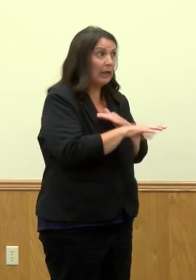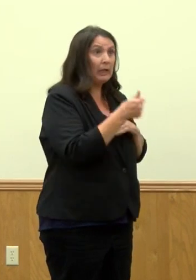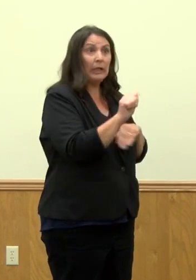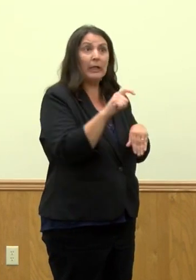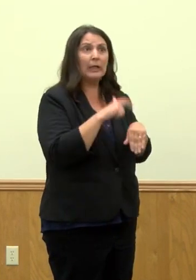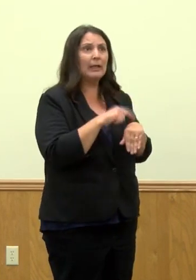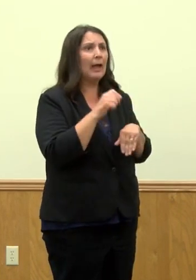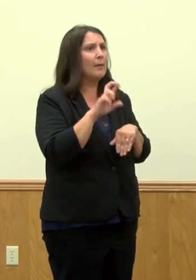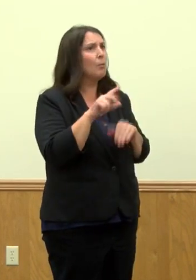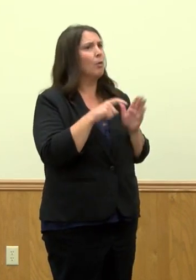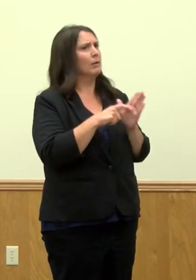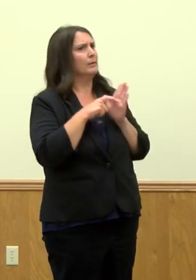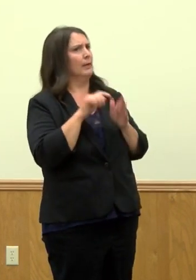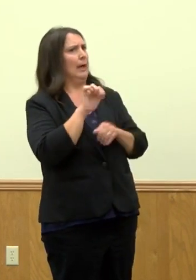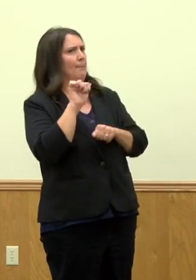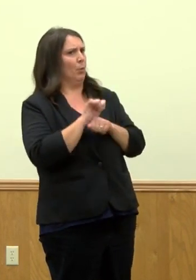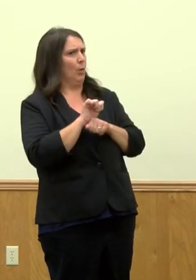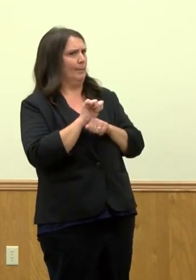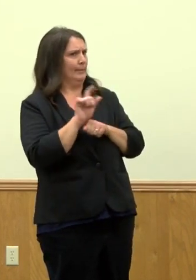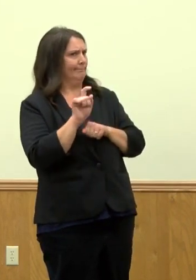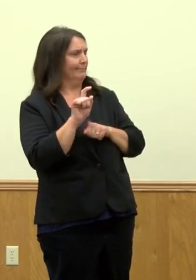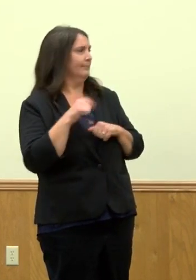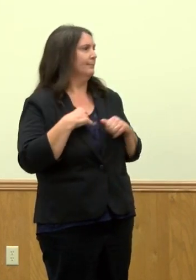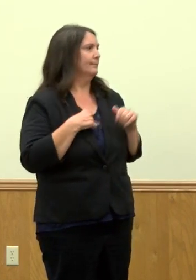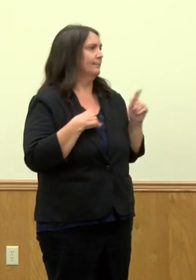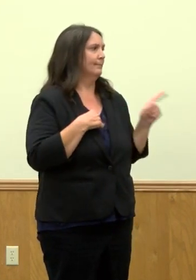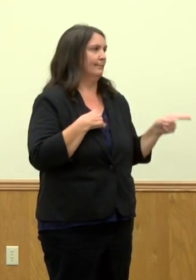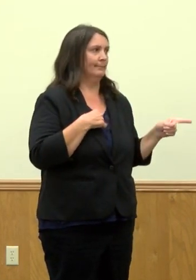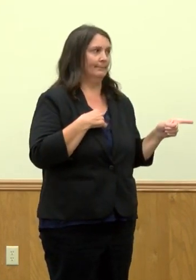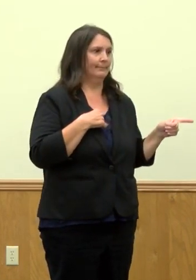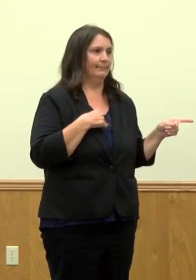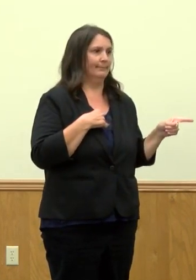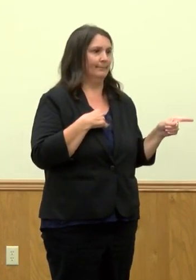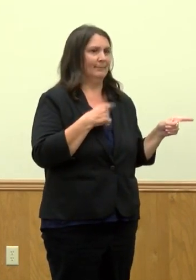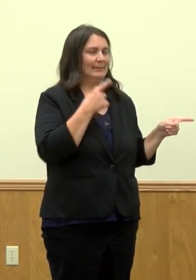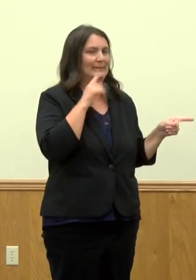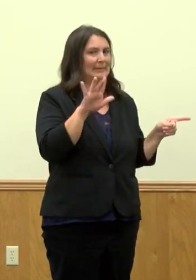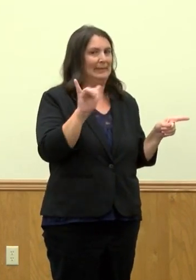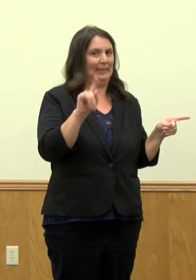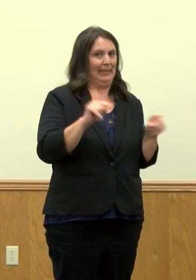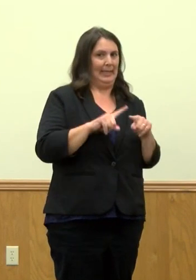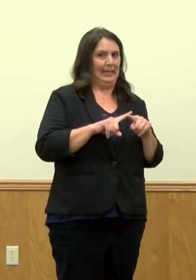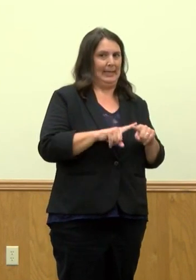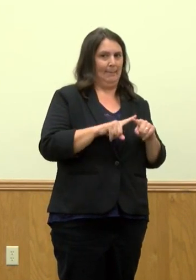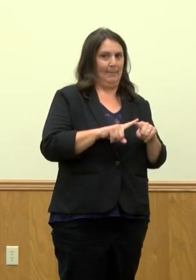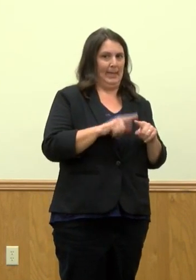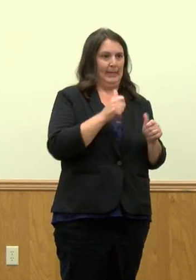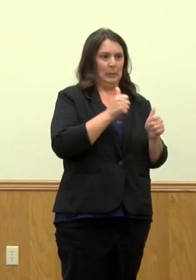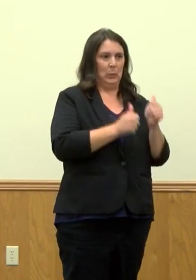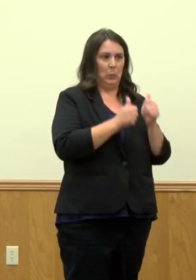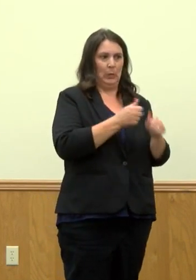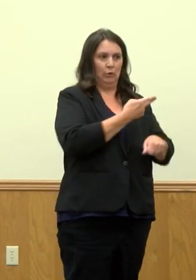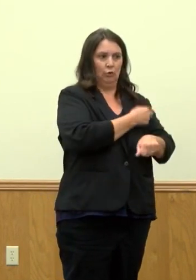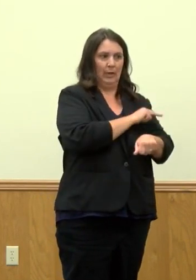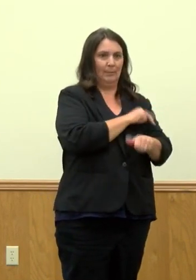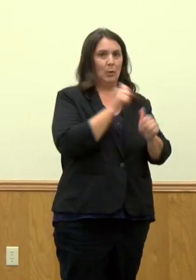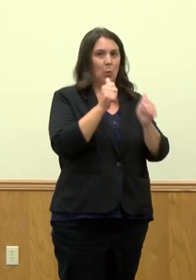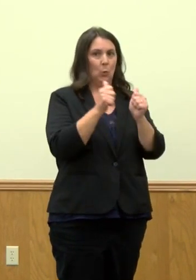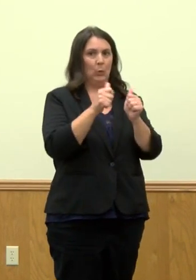That, I think it depends on which pharmacy or hospital you actually are getting it from.